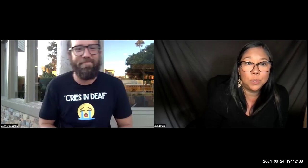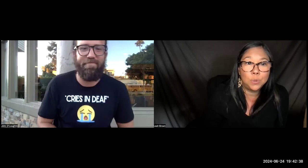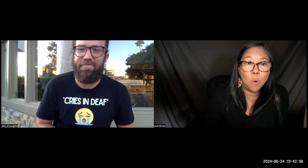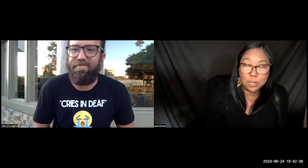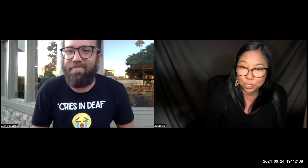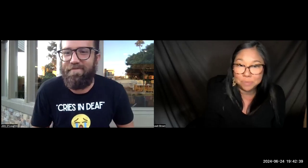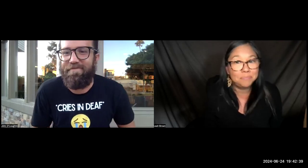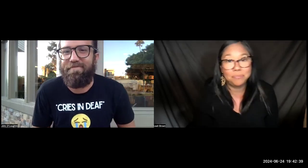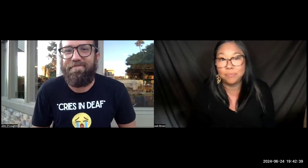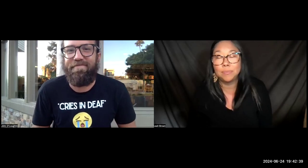watch.